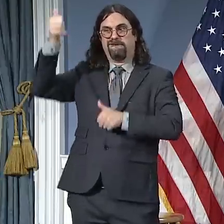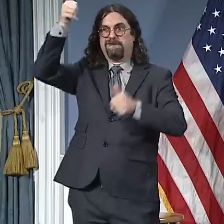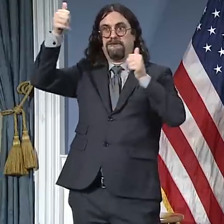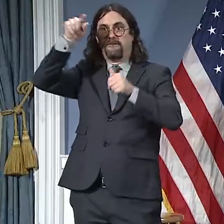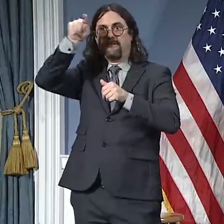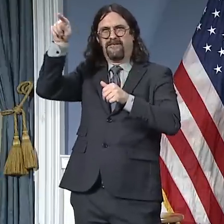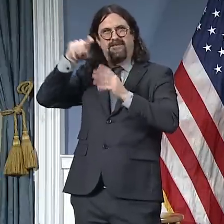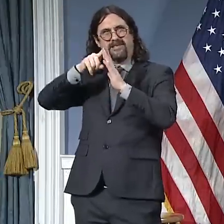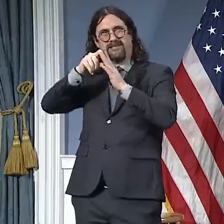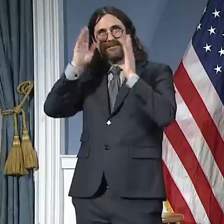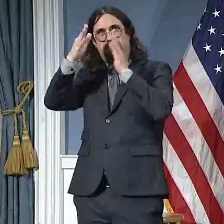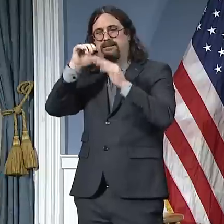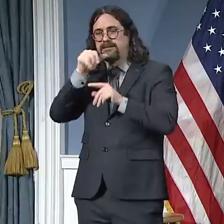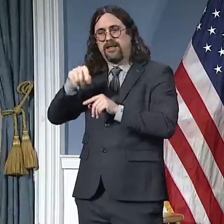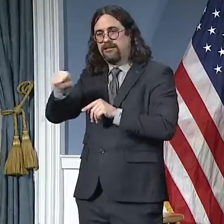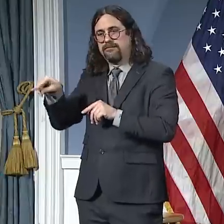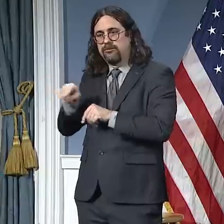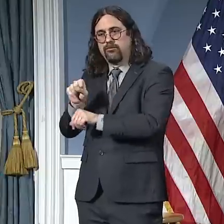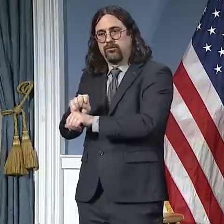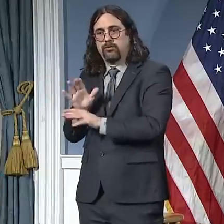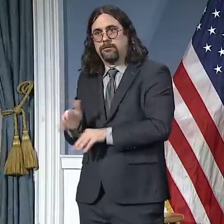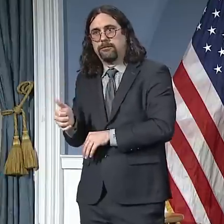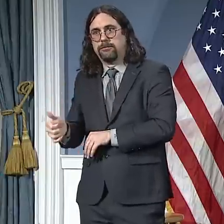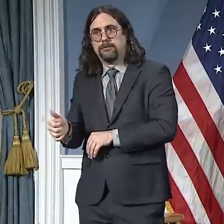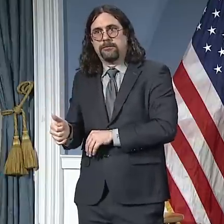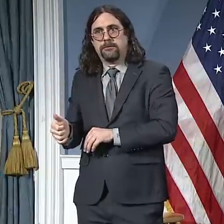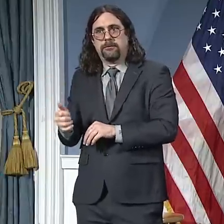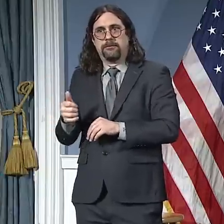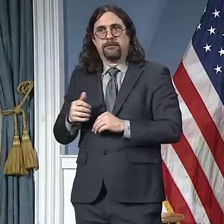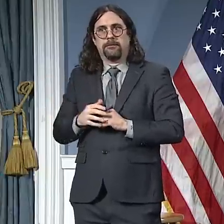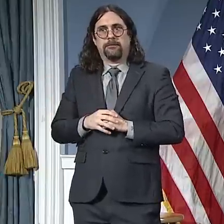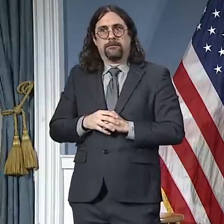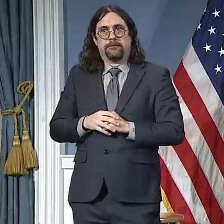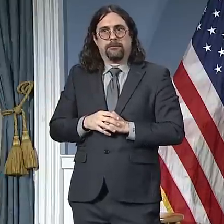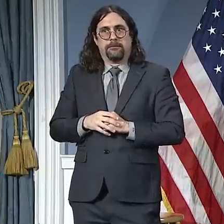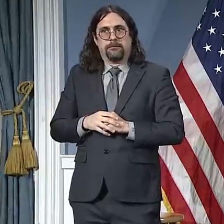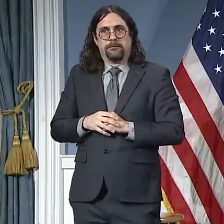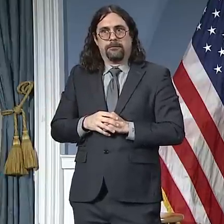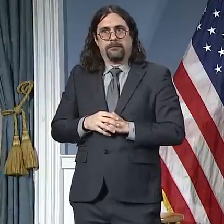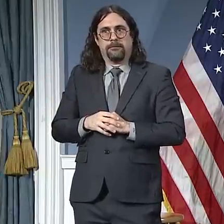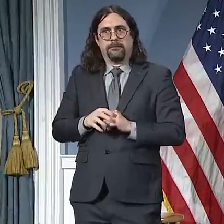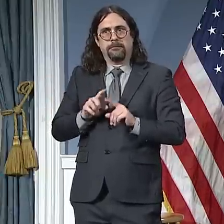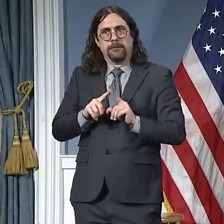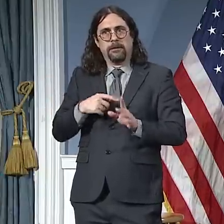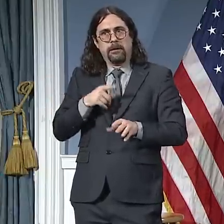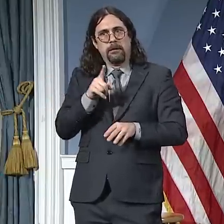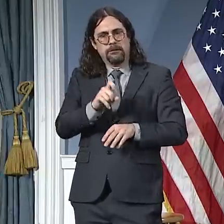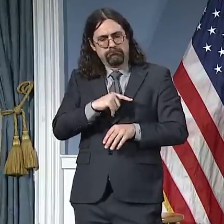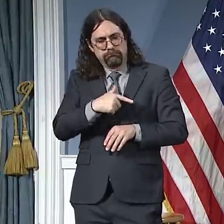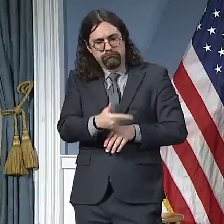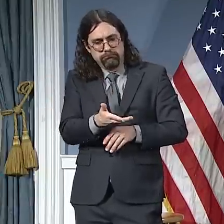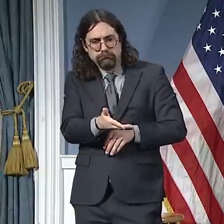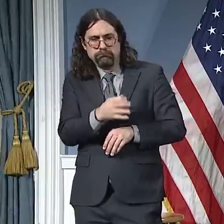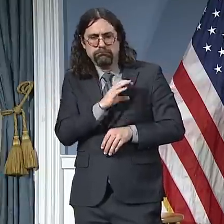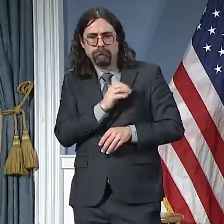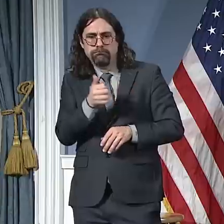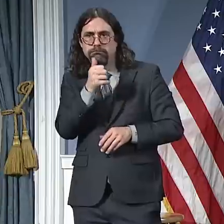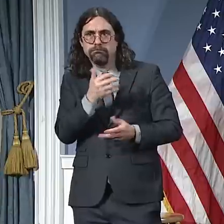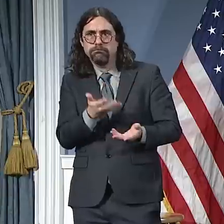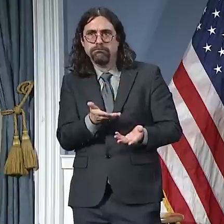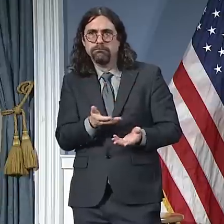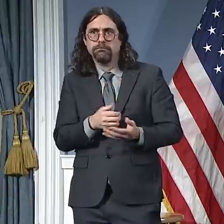those who are exploiting, rather than the worker themselves. But I want to turn it over to you to talk about any particular